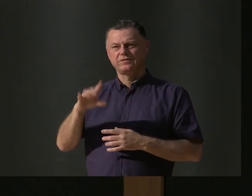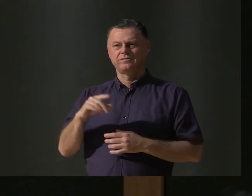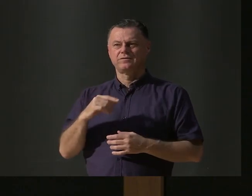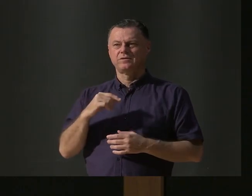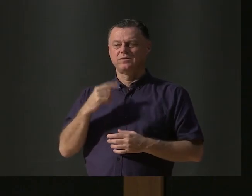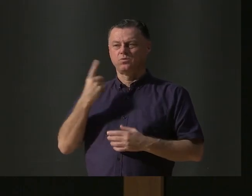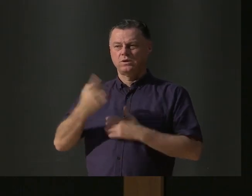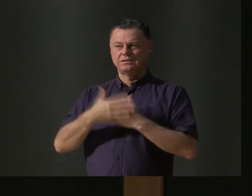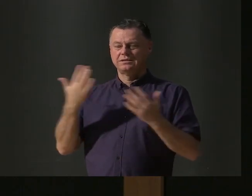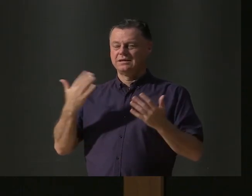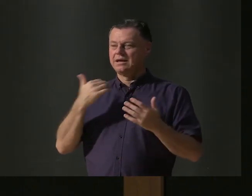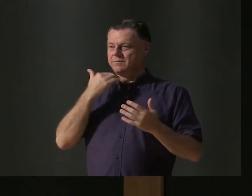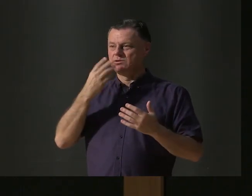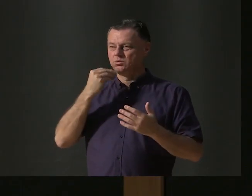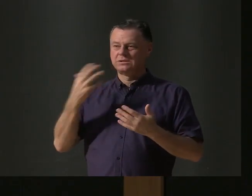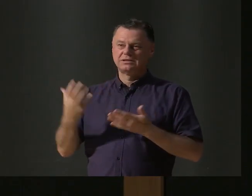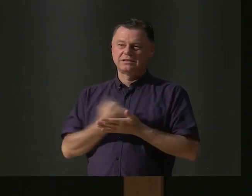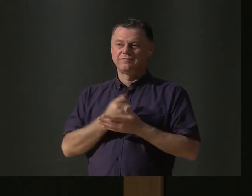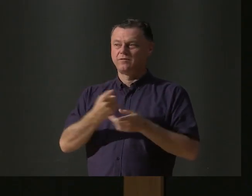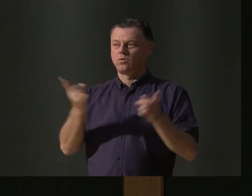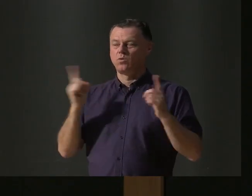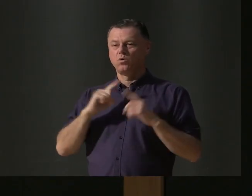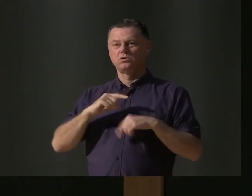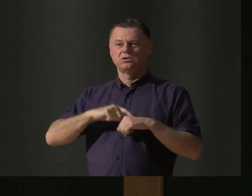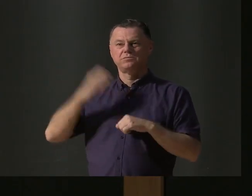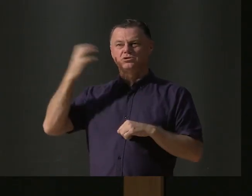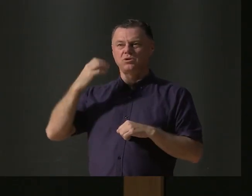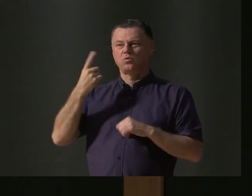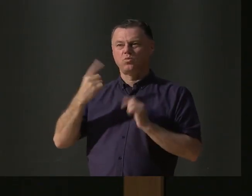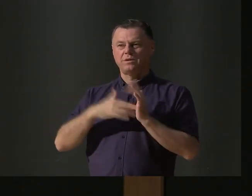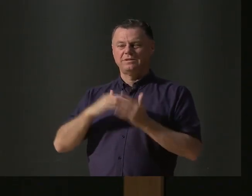could together save if we reduced our showers by one minute a day?